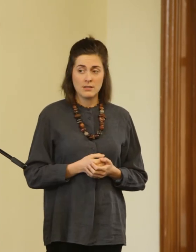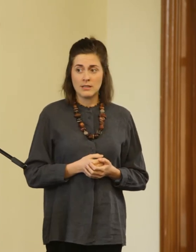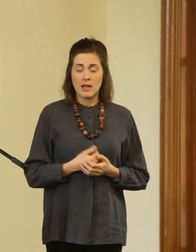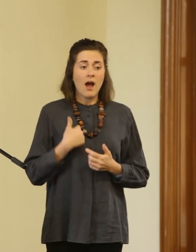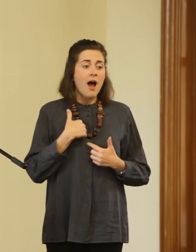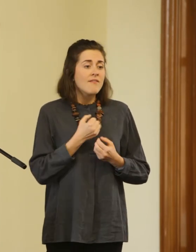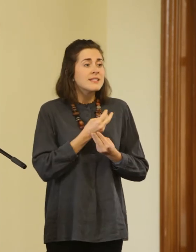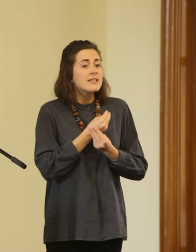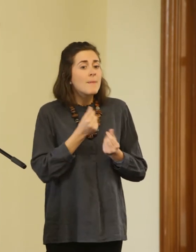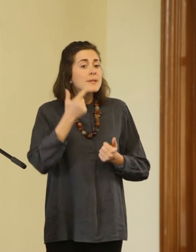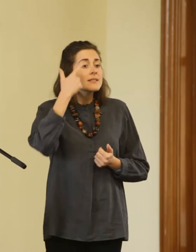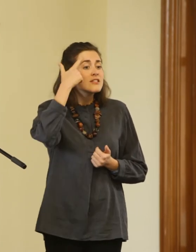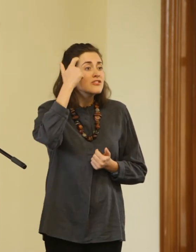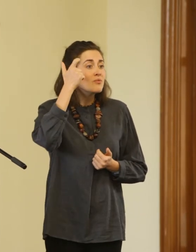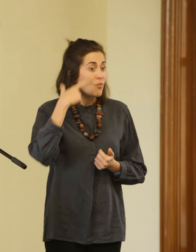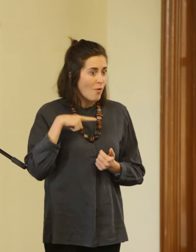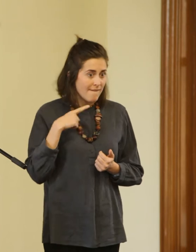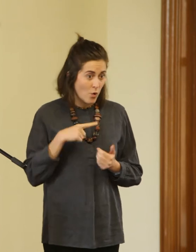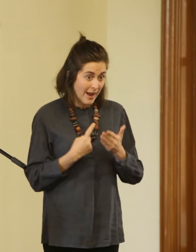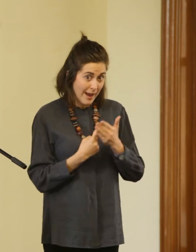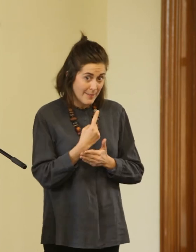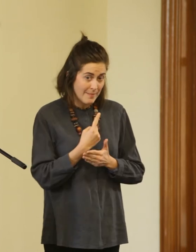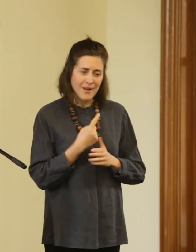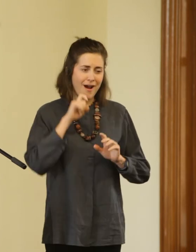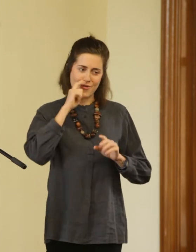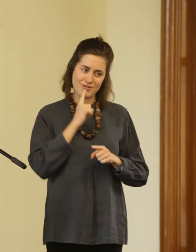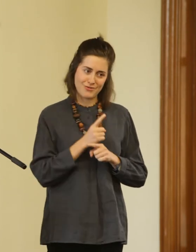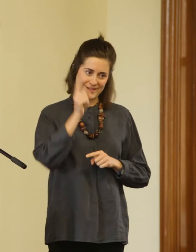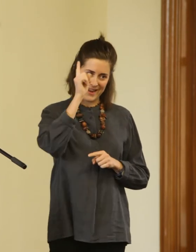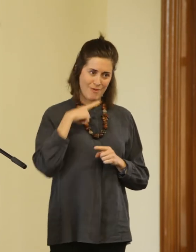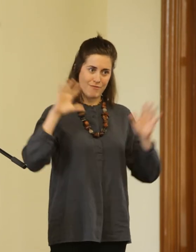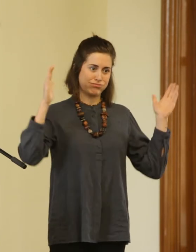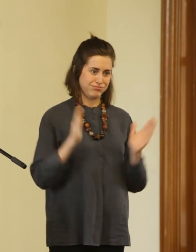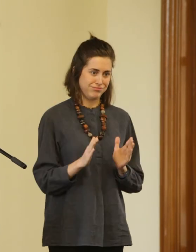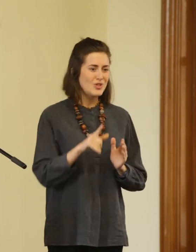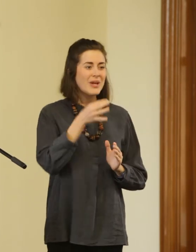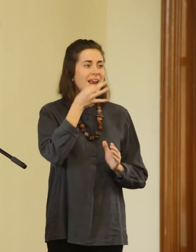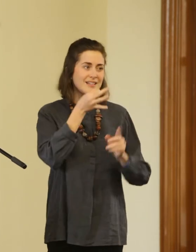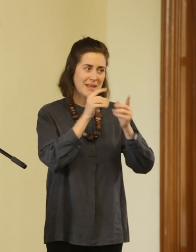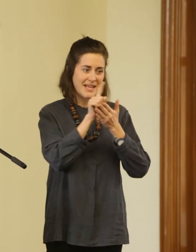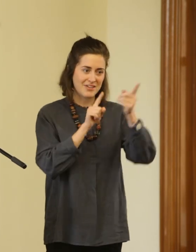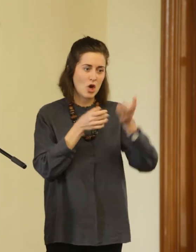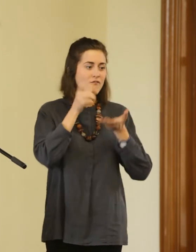suggestions about why this may be but I'm not going to talk about them now, you can find me a coffee.